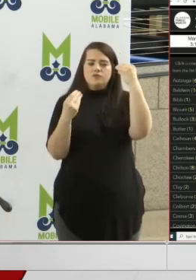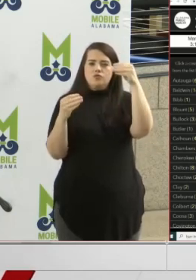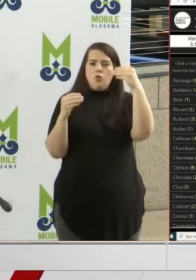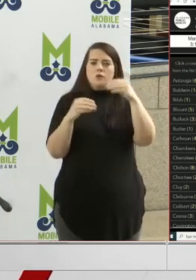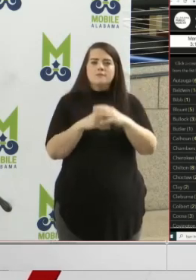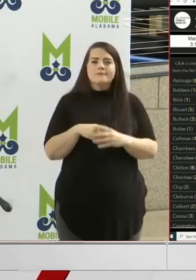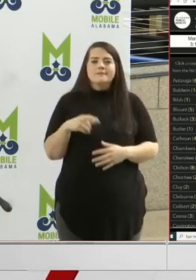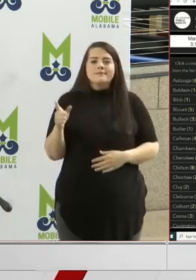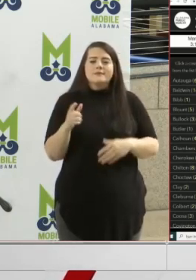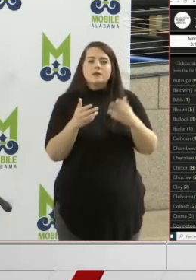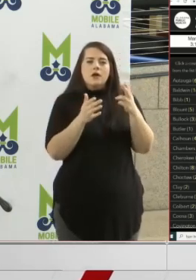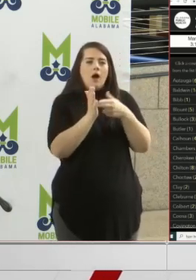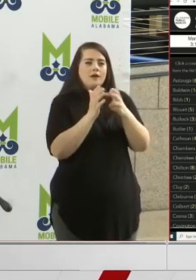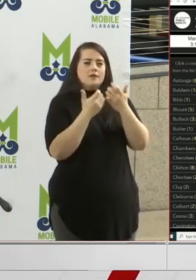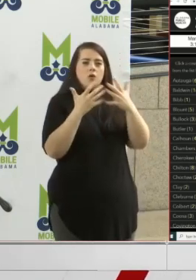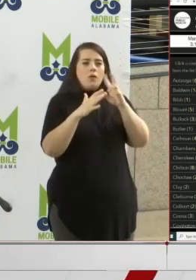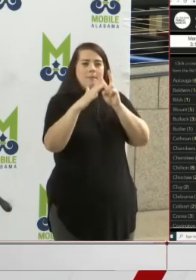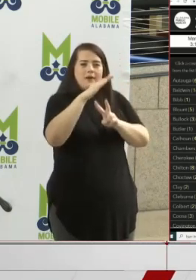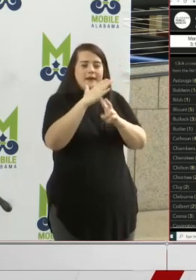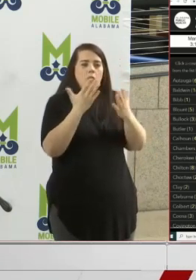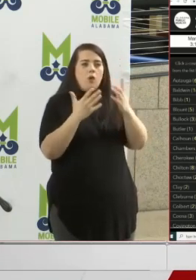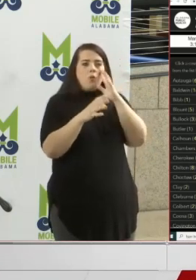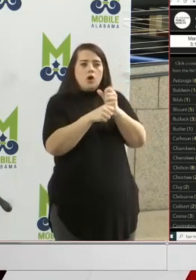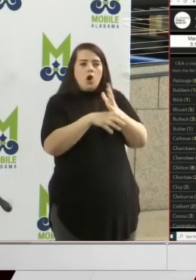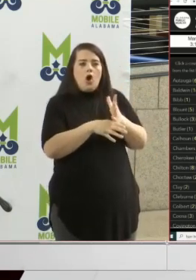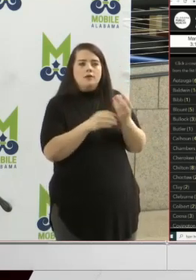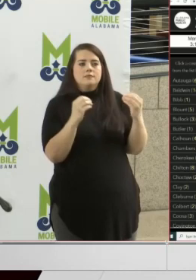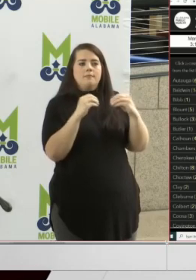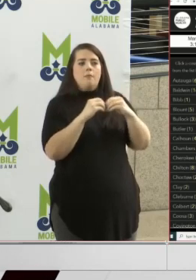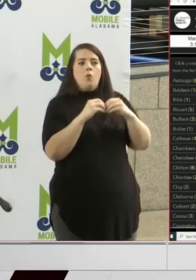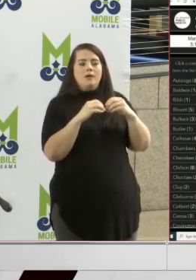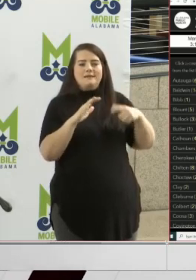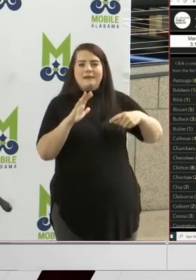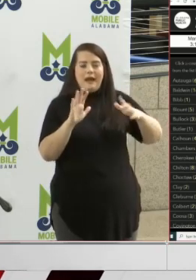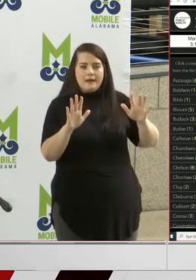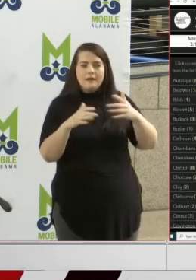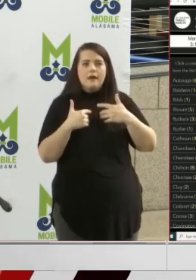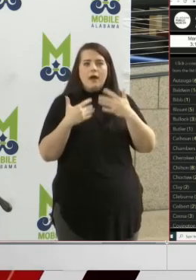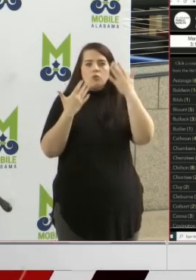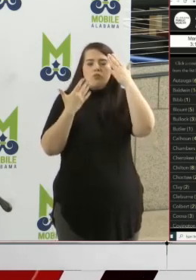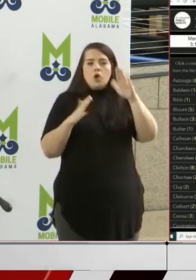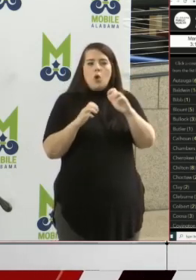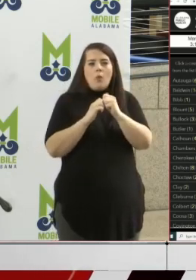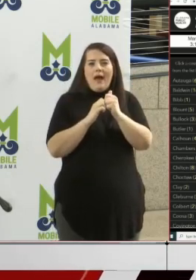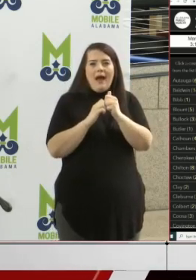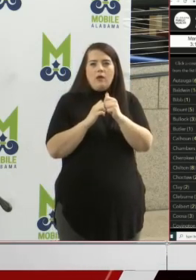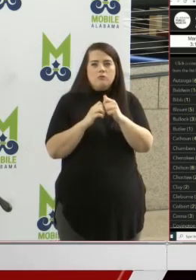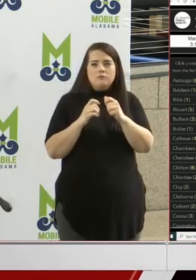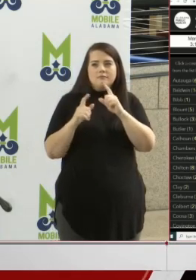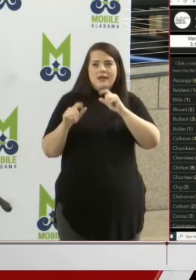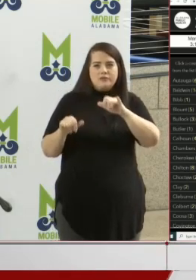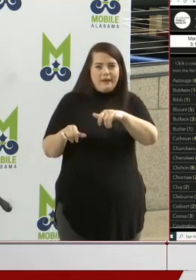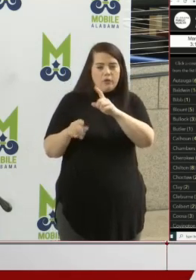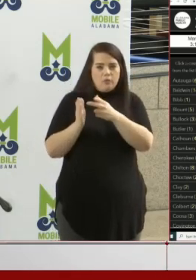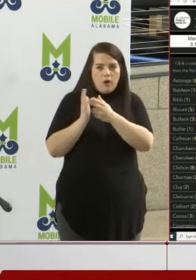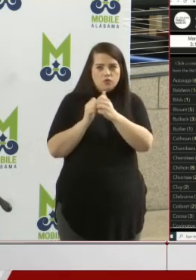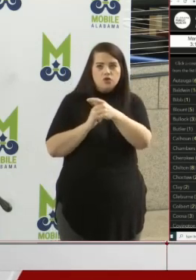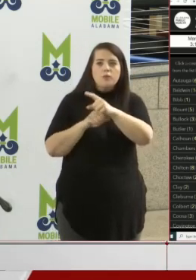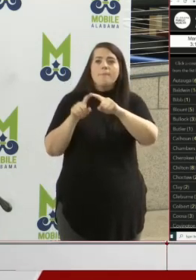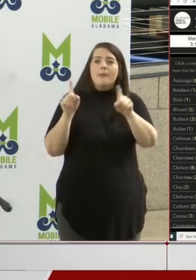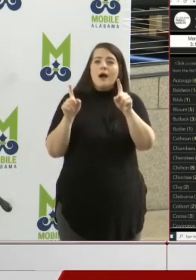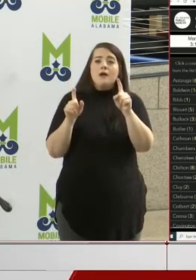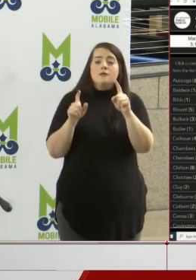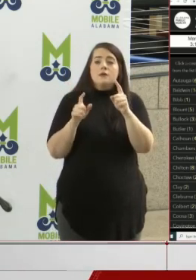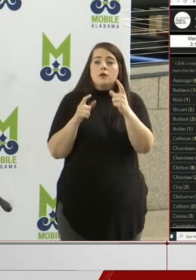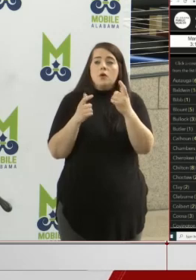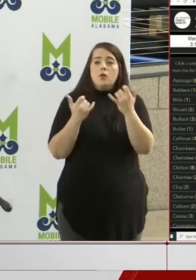I don't want to predict which one's going to cause more angst. I mean, I don't know how to predict that. But if what we're